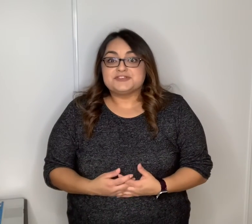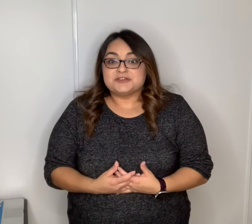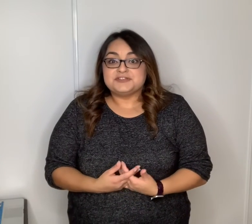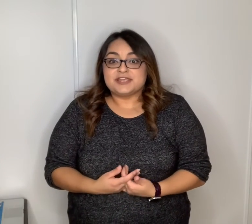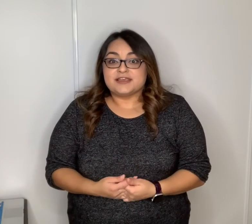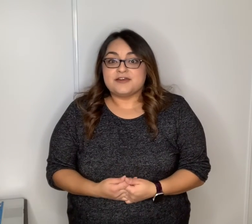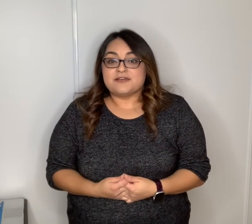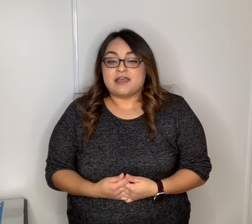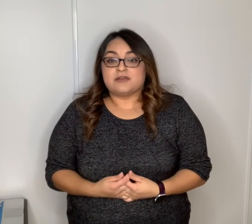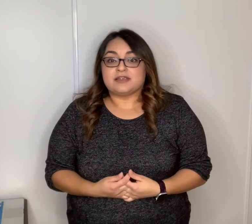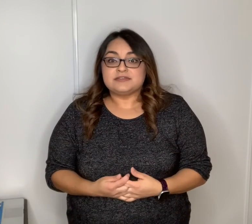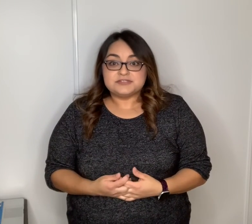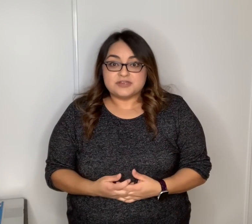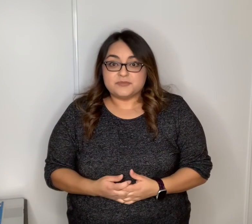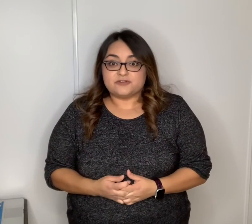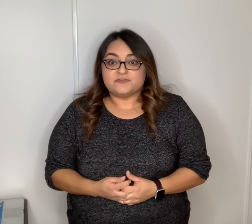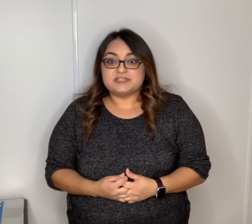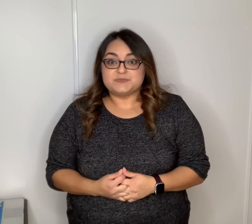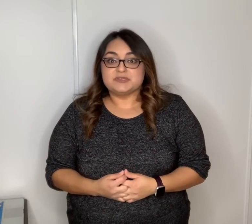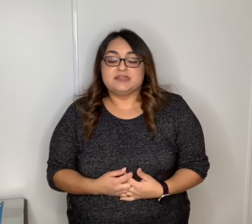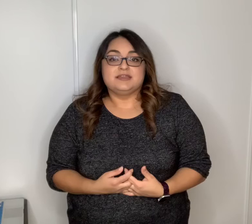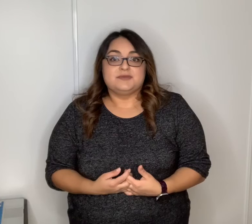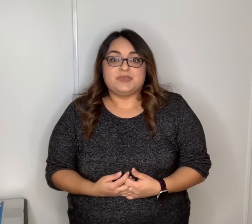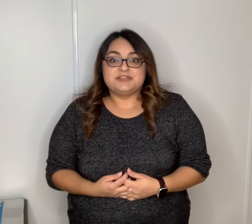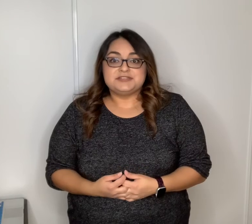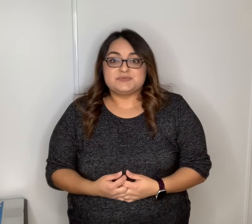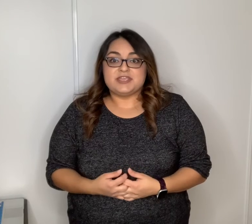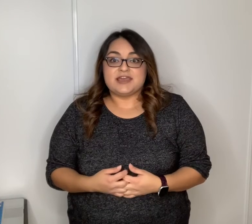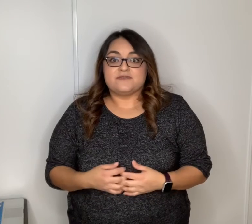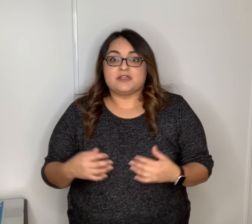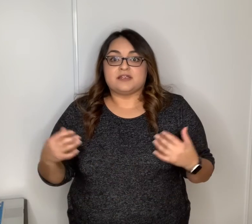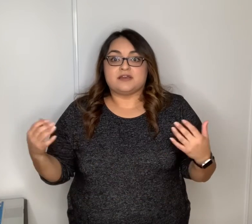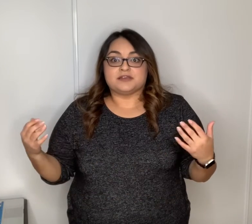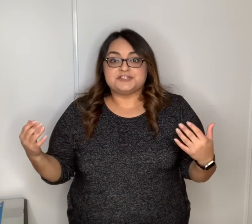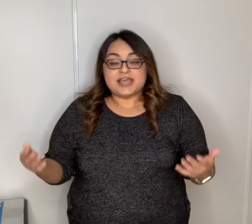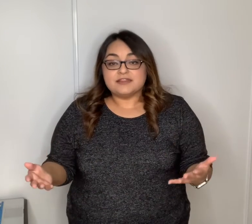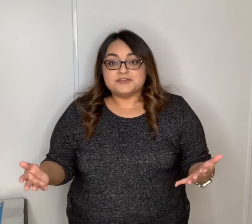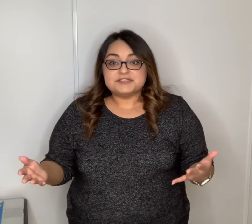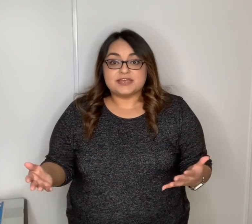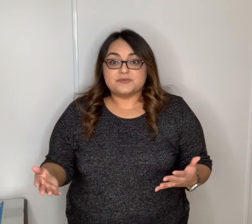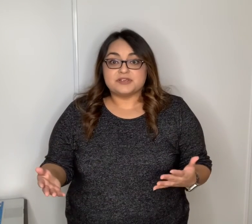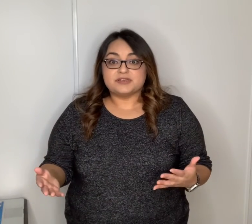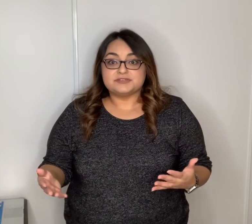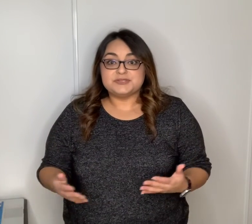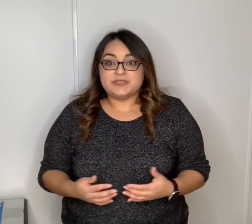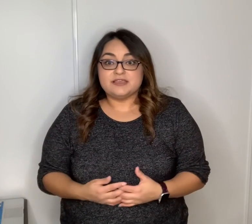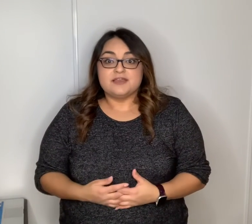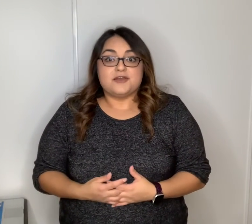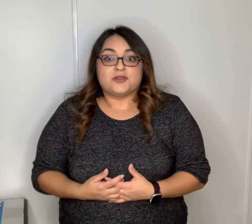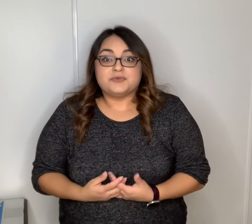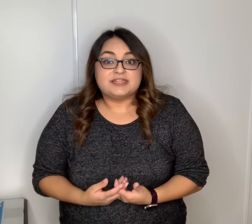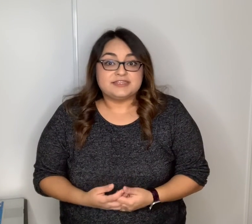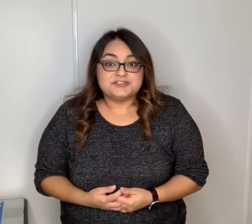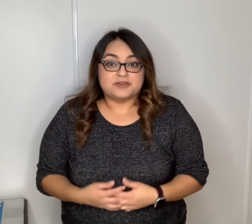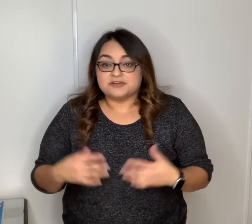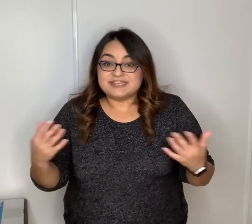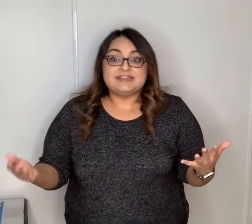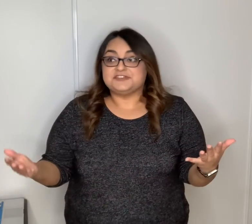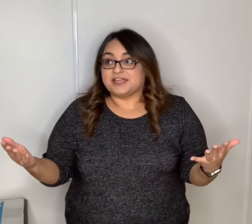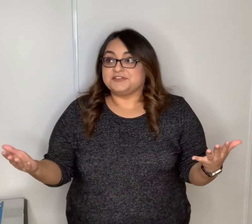sure to check out our Instagram and our Facebook pages. We have our challenge that we're doing. Our weekly or daily challenge